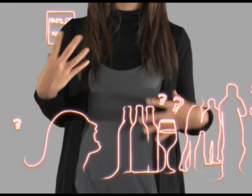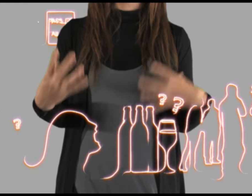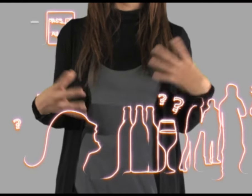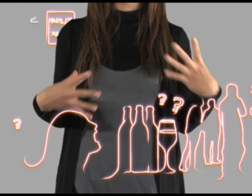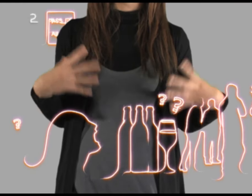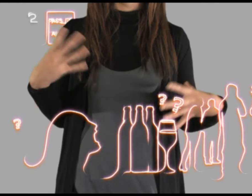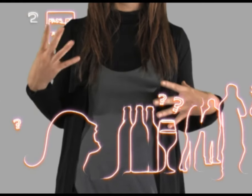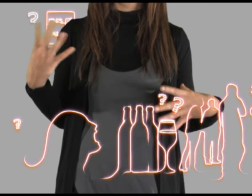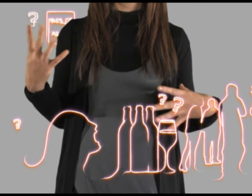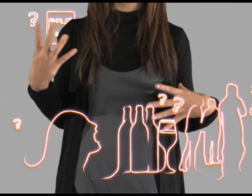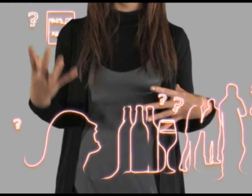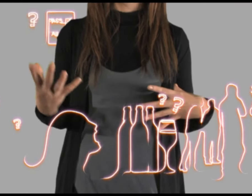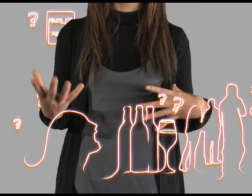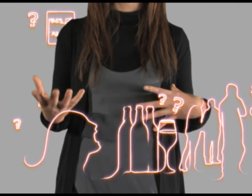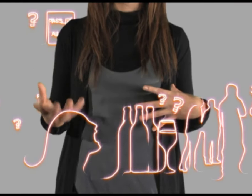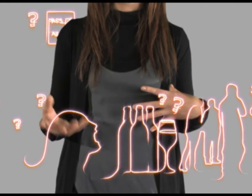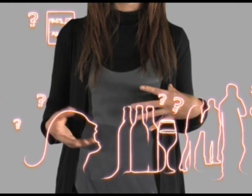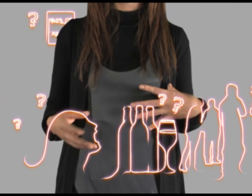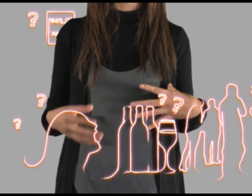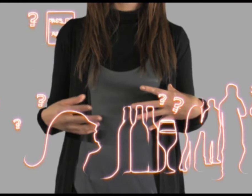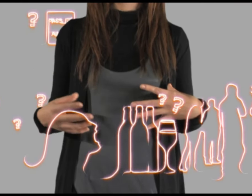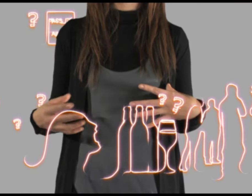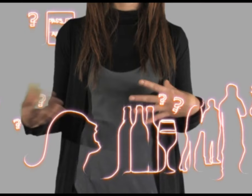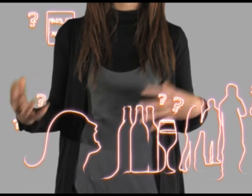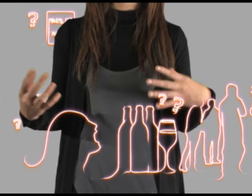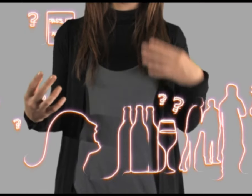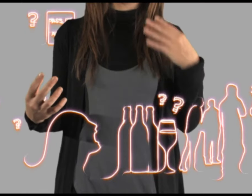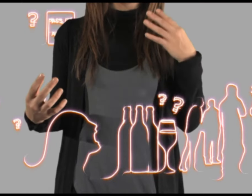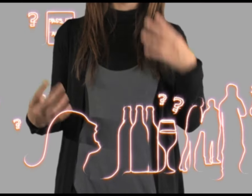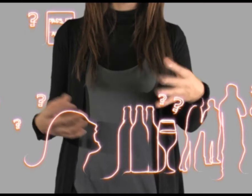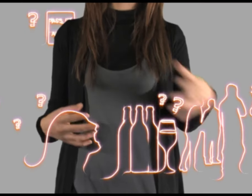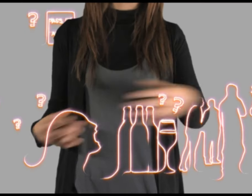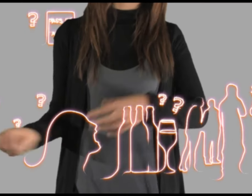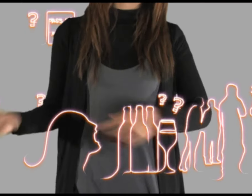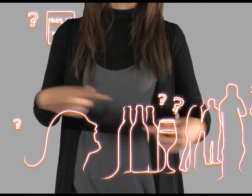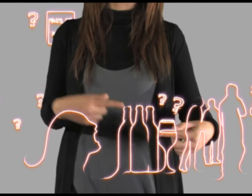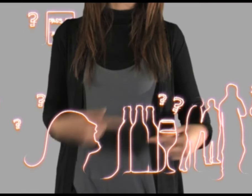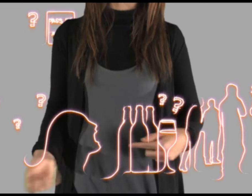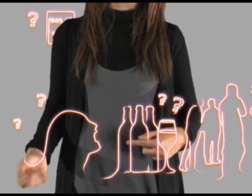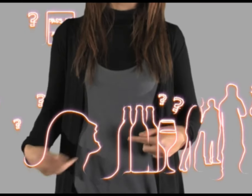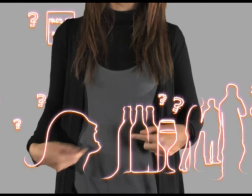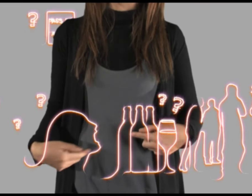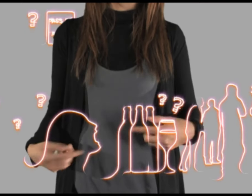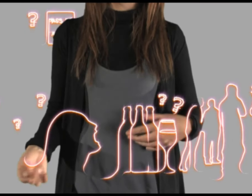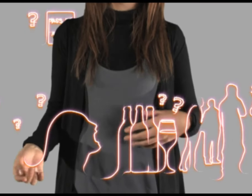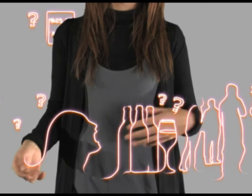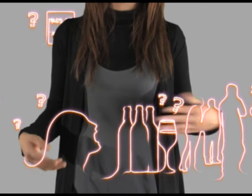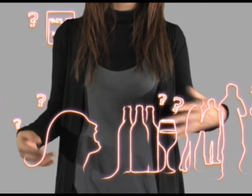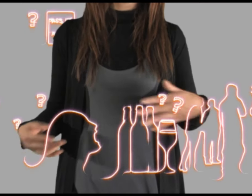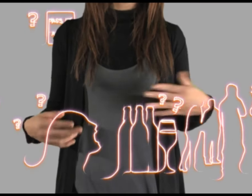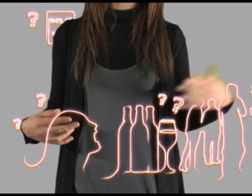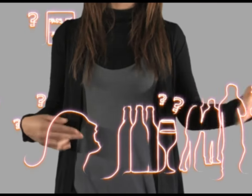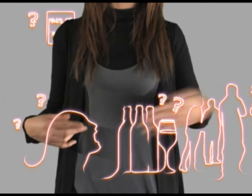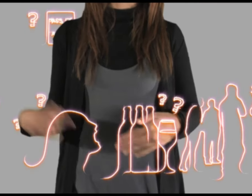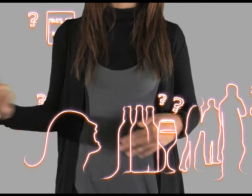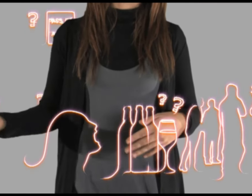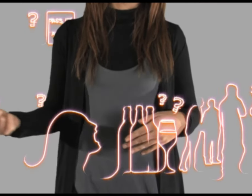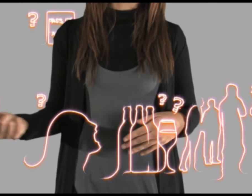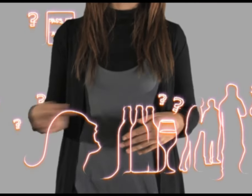these questions going through my mind like, do you know, why did he walk out in front of my car? Where were his friends? Where